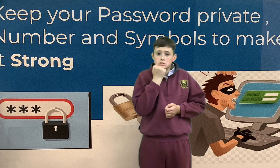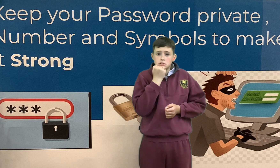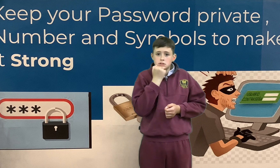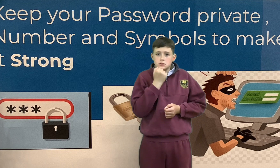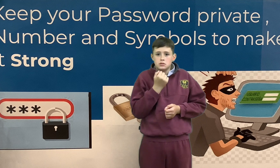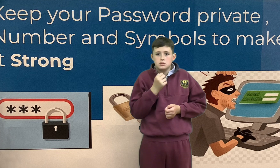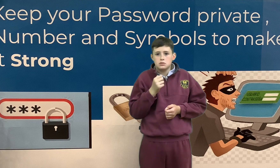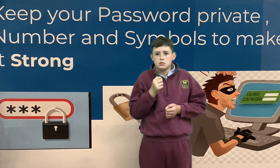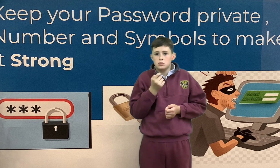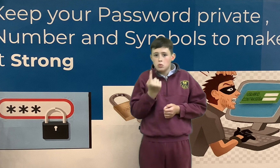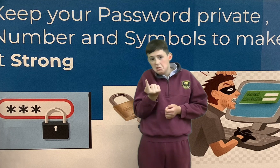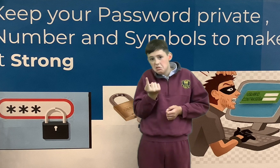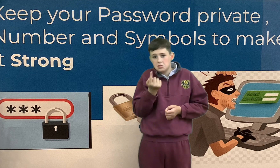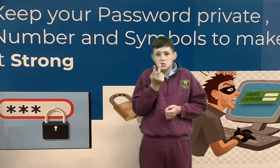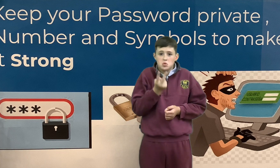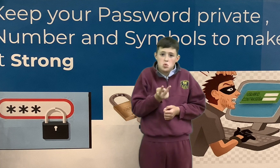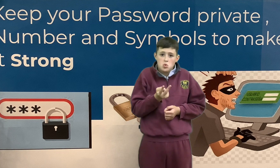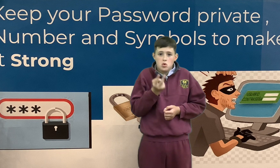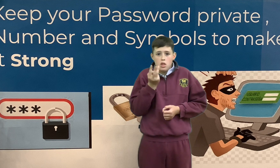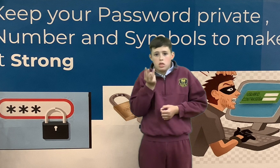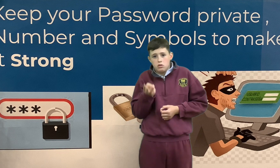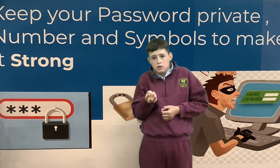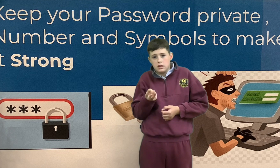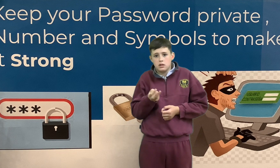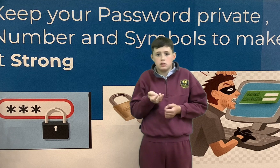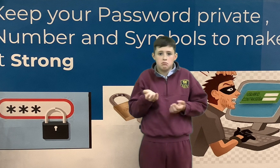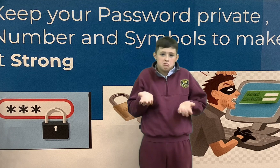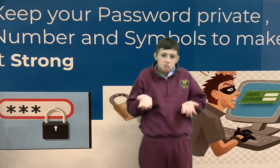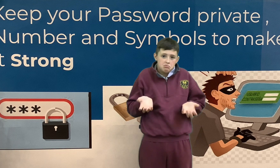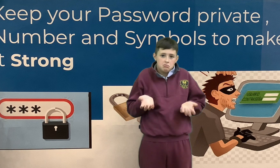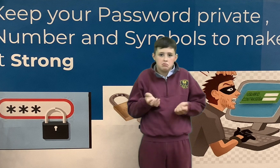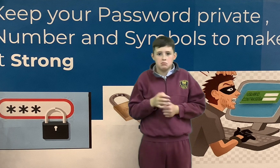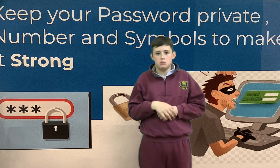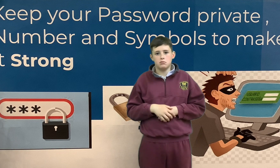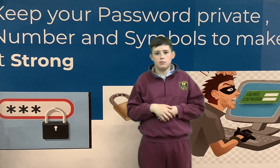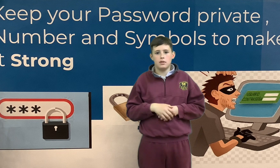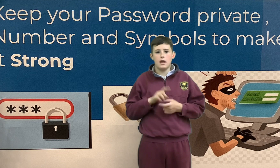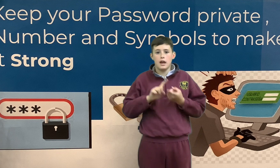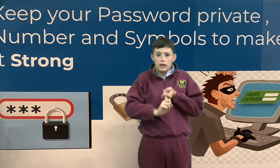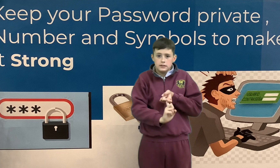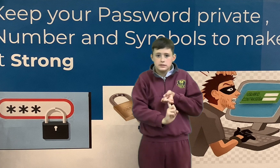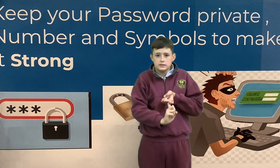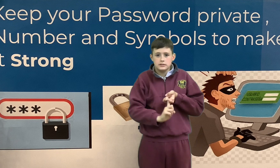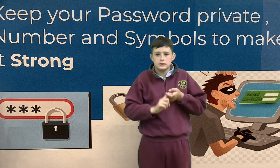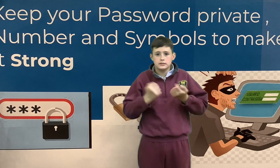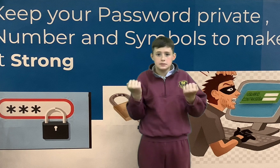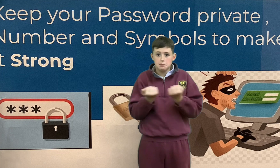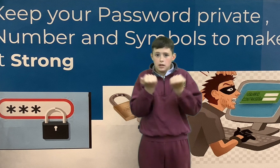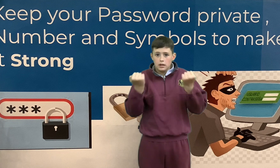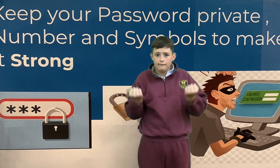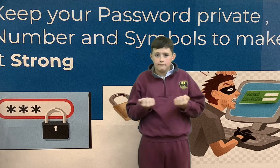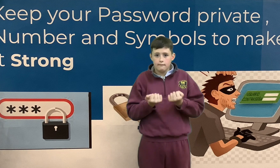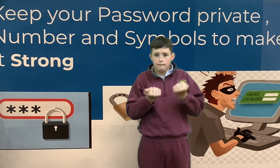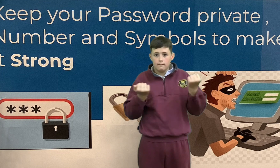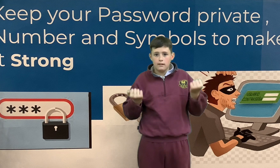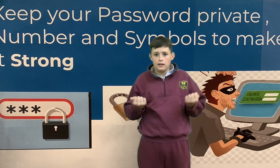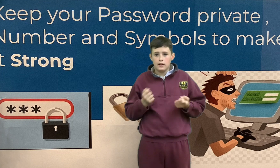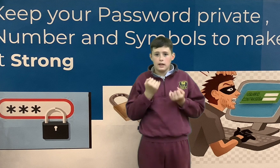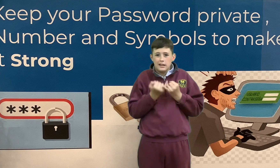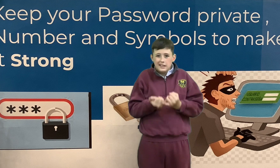Numbers one, two, three and symbol like